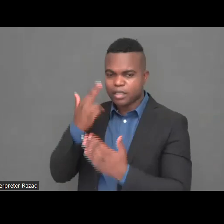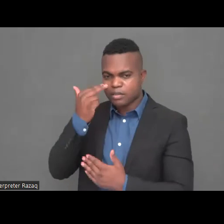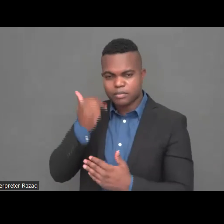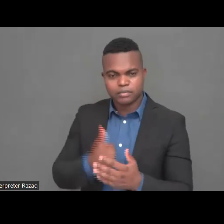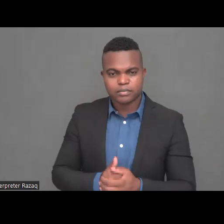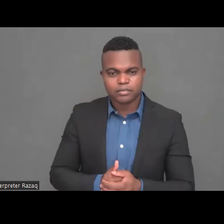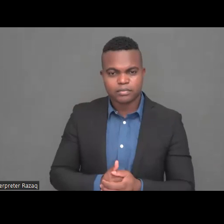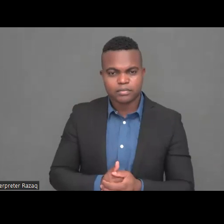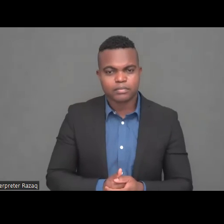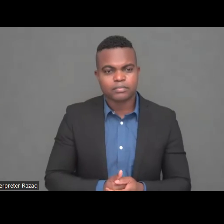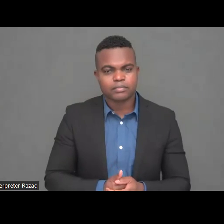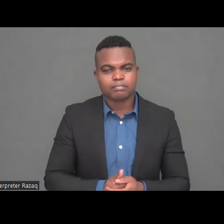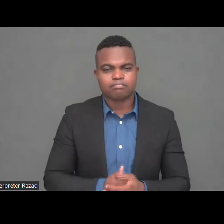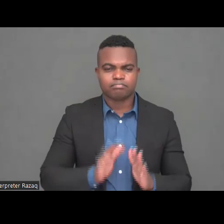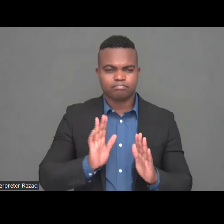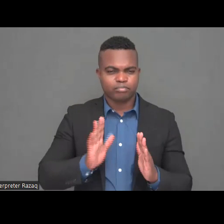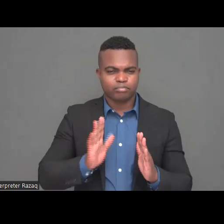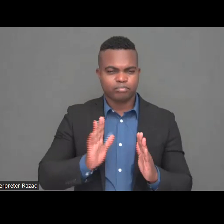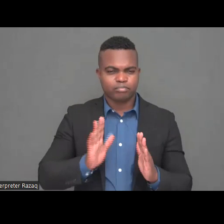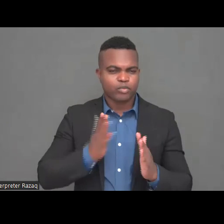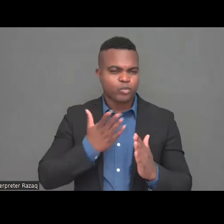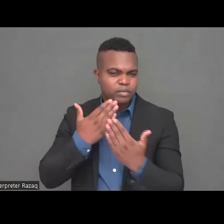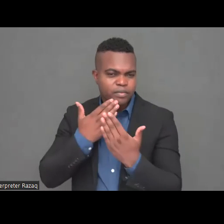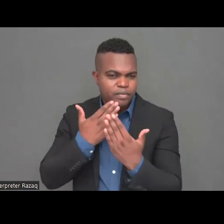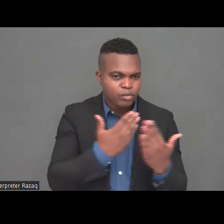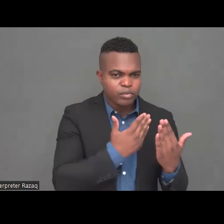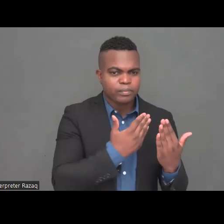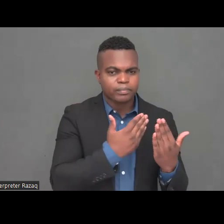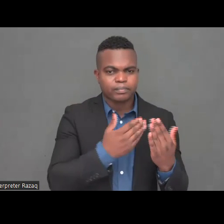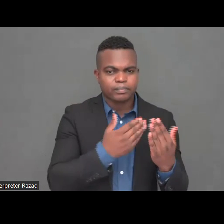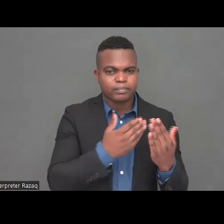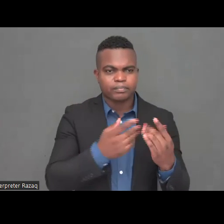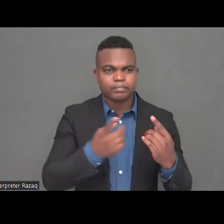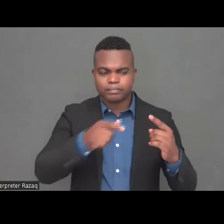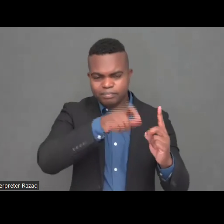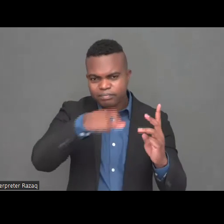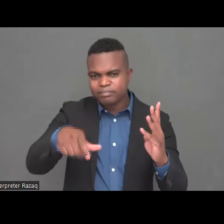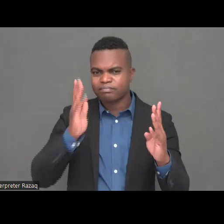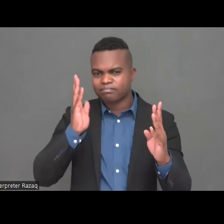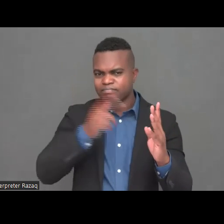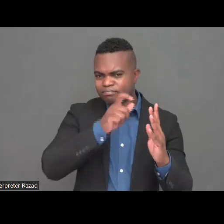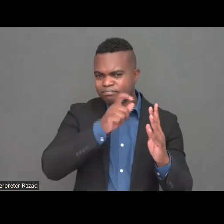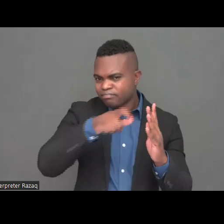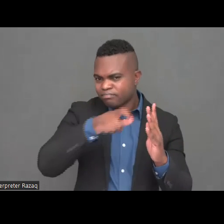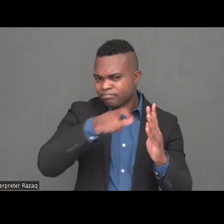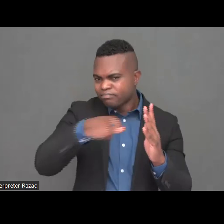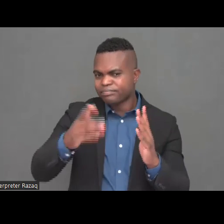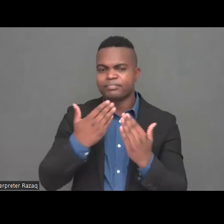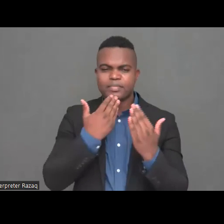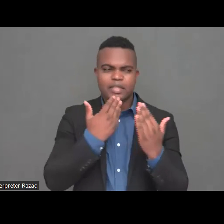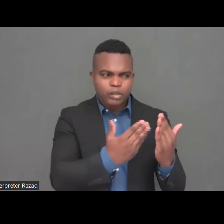for providing us with your experiences and speaking so well in such difficult situations